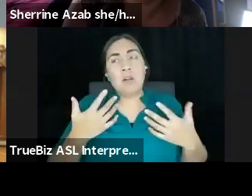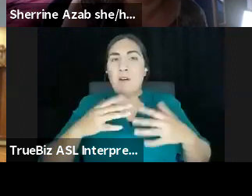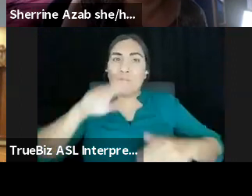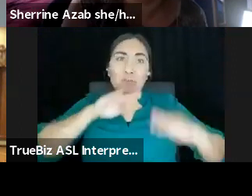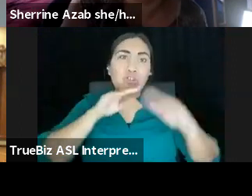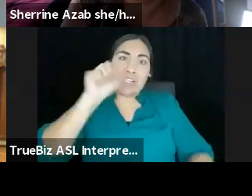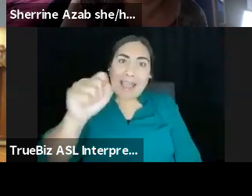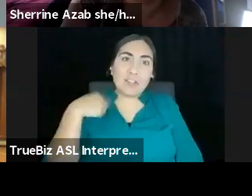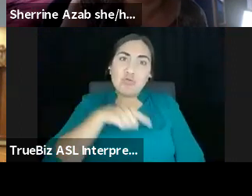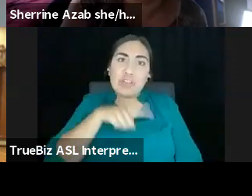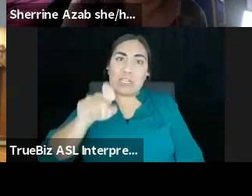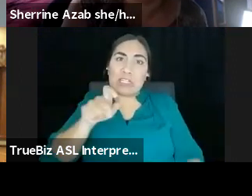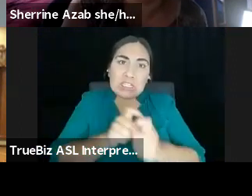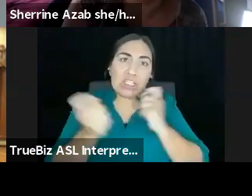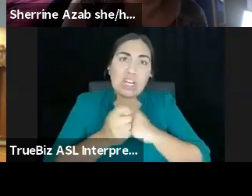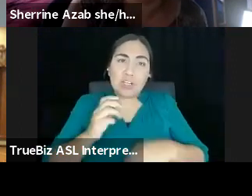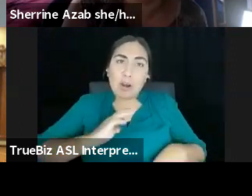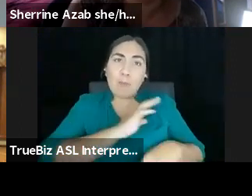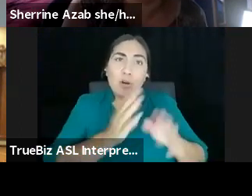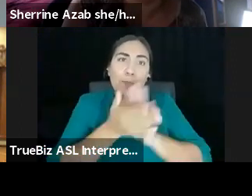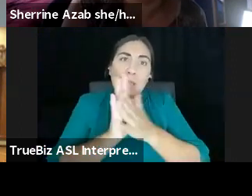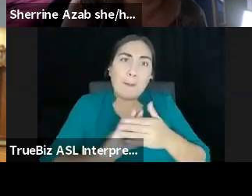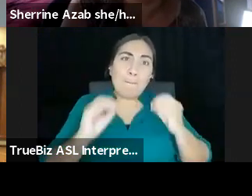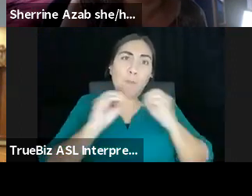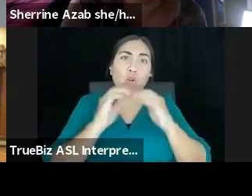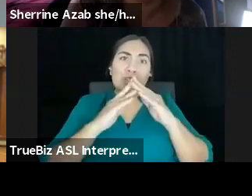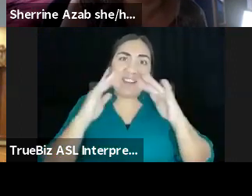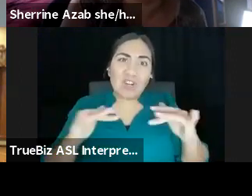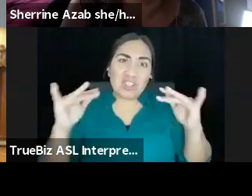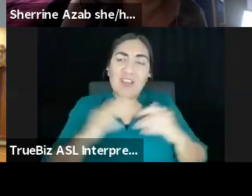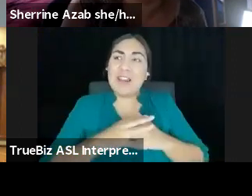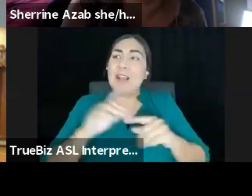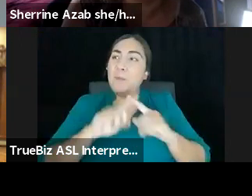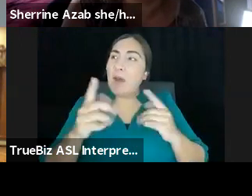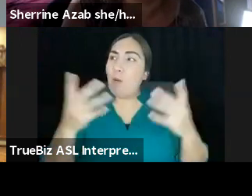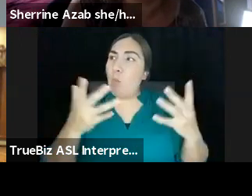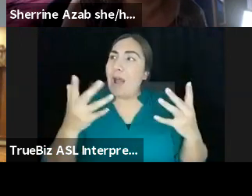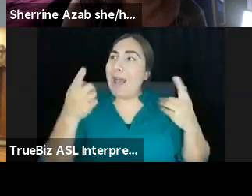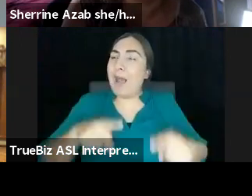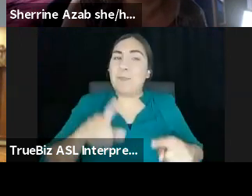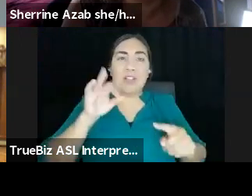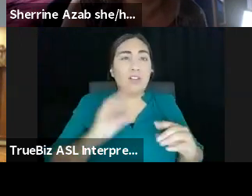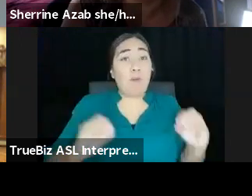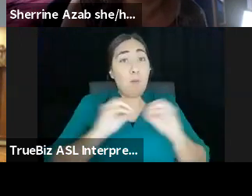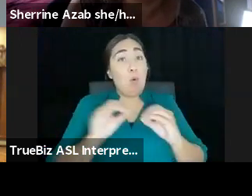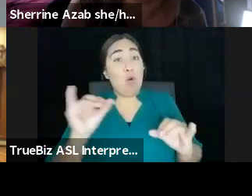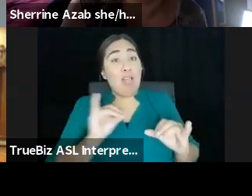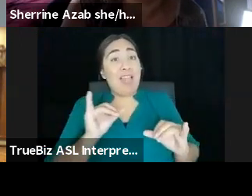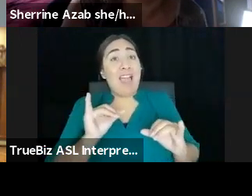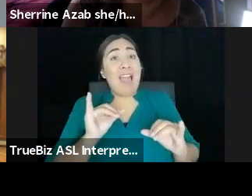definitely an access point. Um, but what happens if, more like when, that's not enough? What